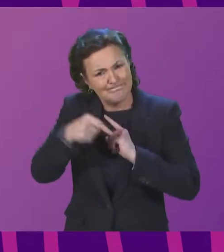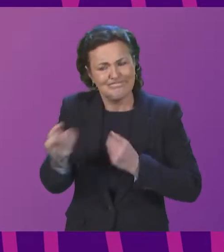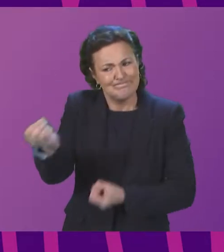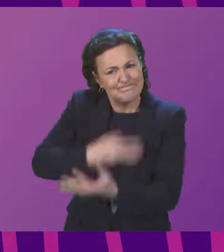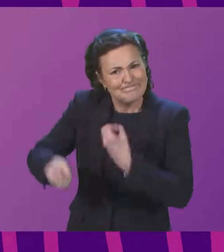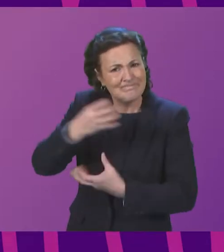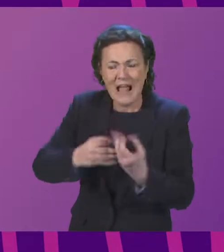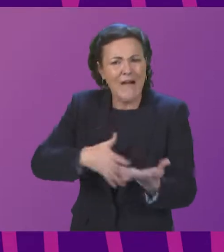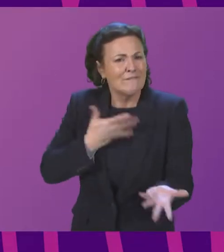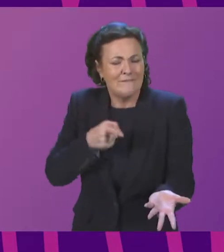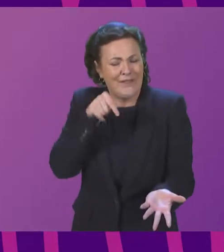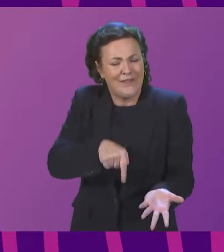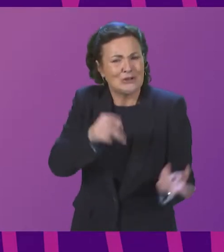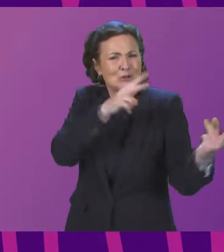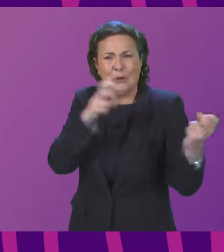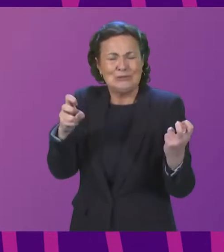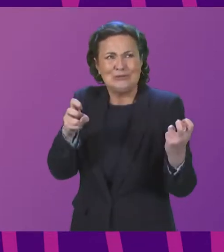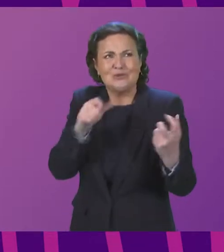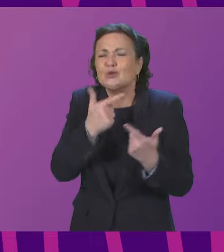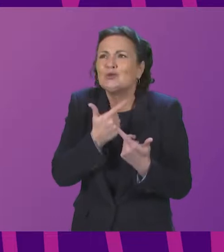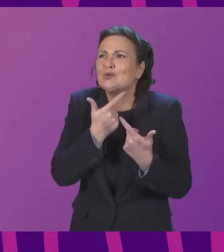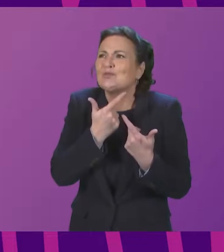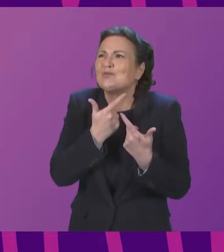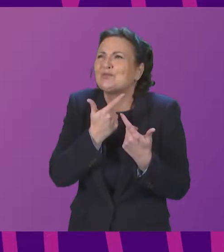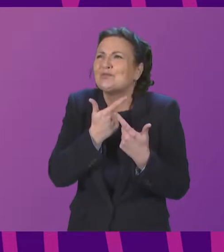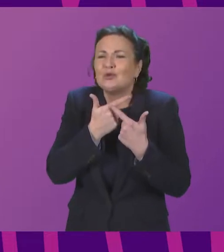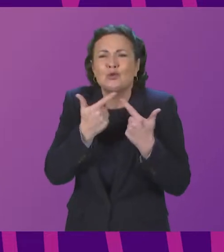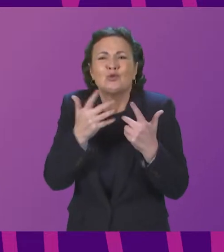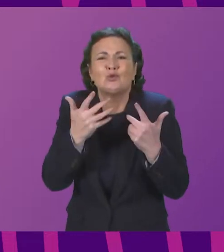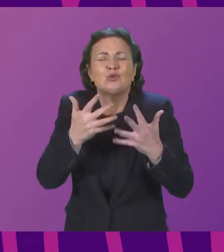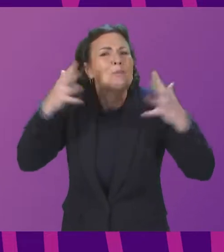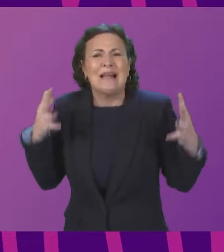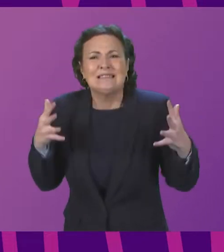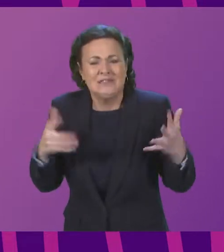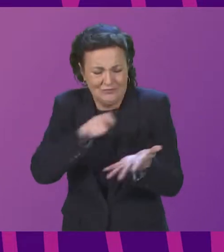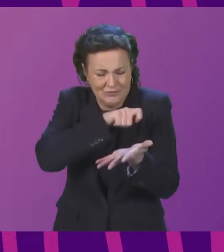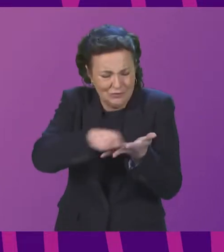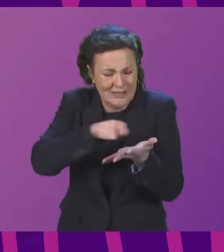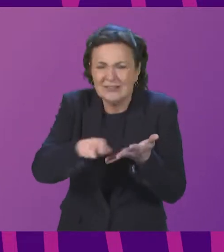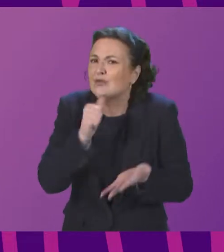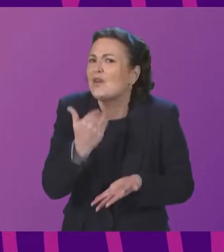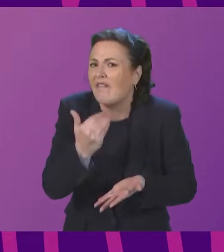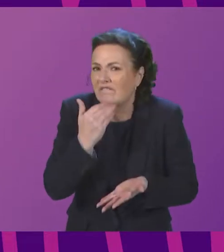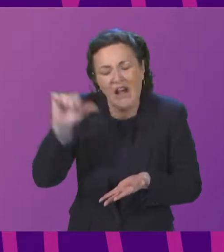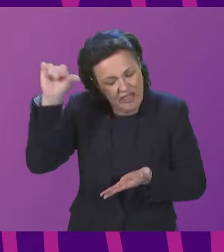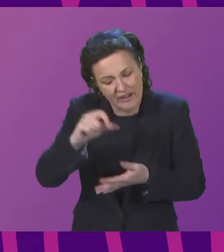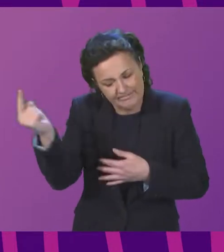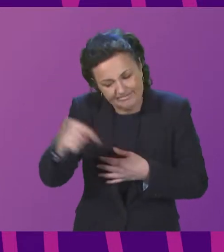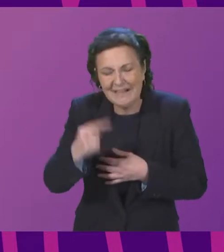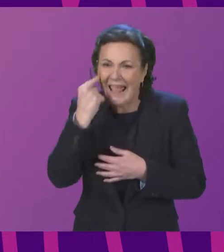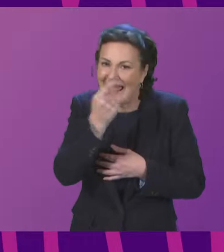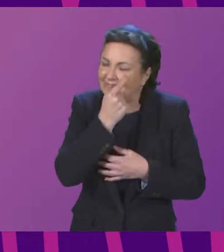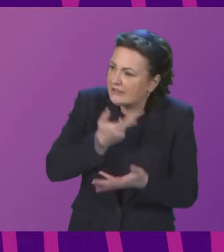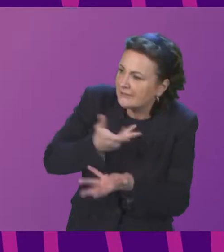think it's almost too big to just write and and ask for some information I think we should have a an evidence session in the first instance